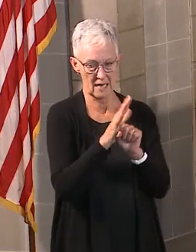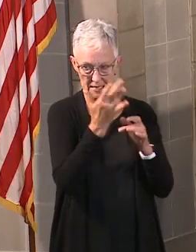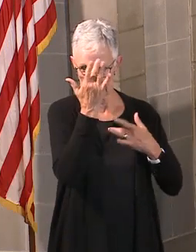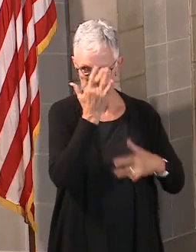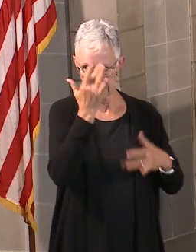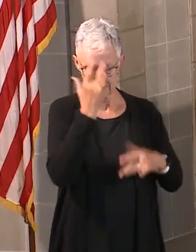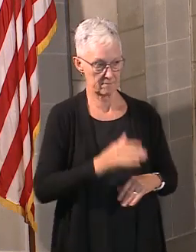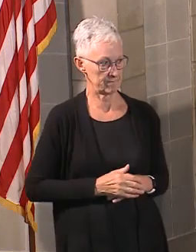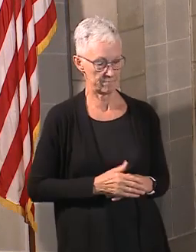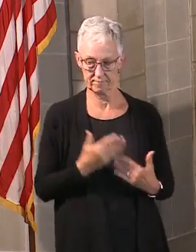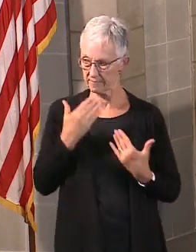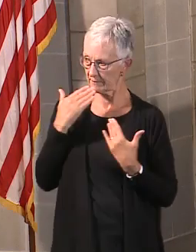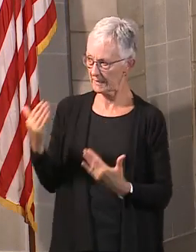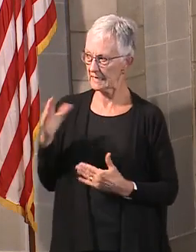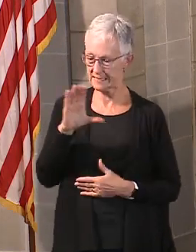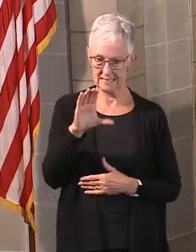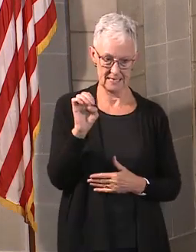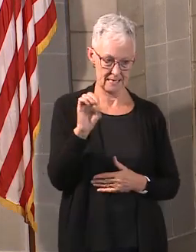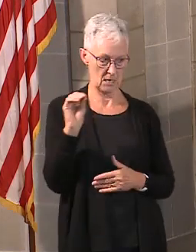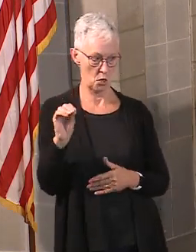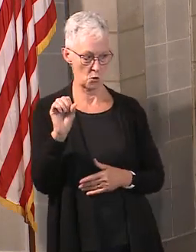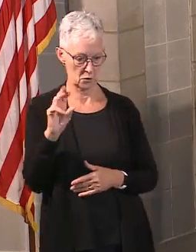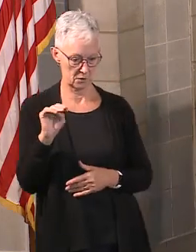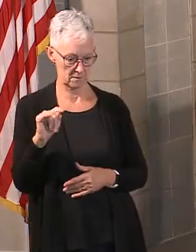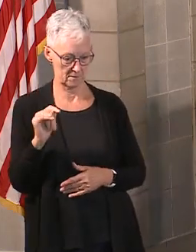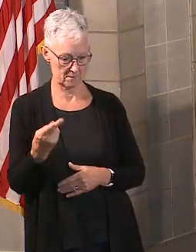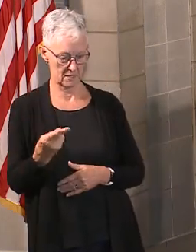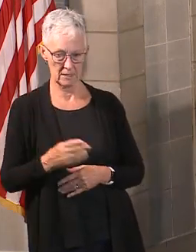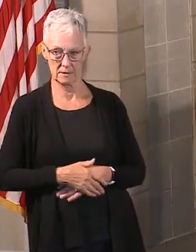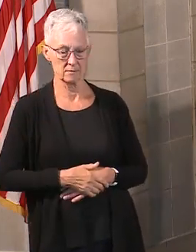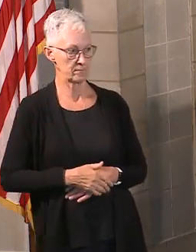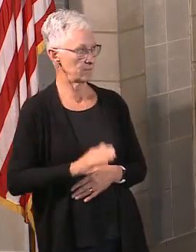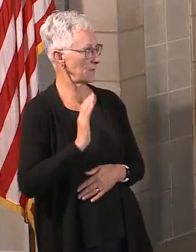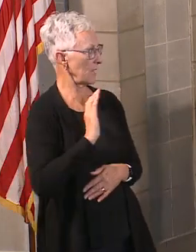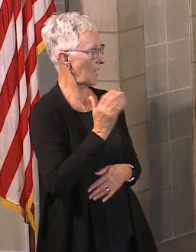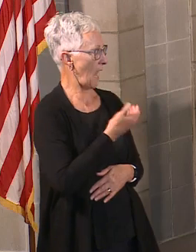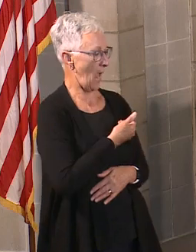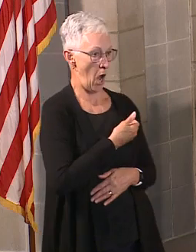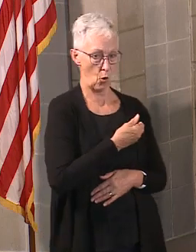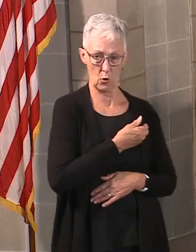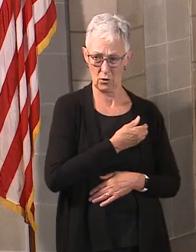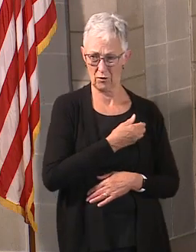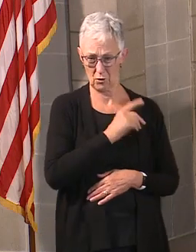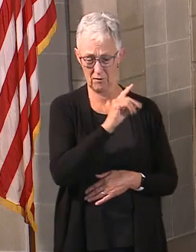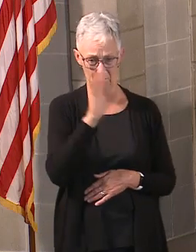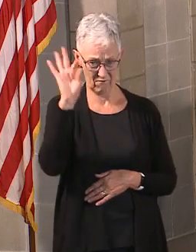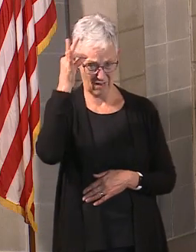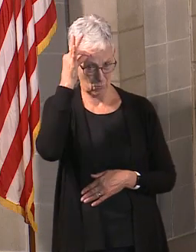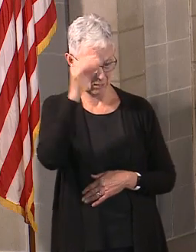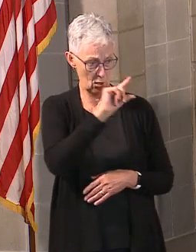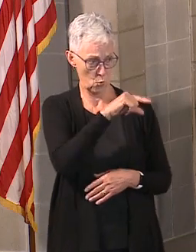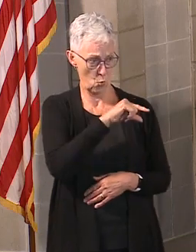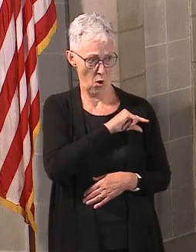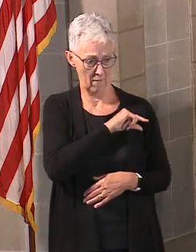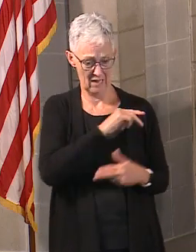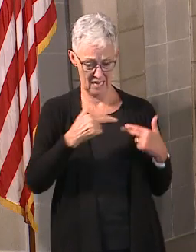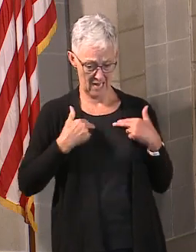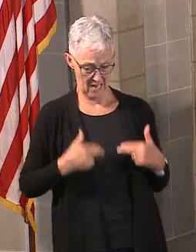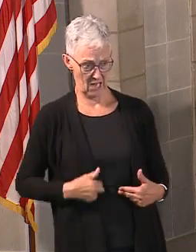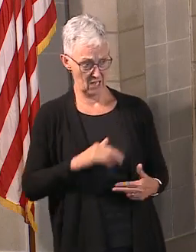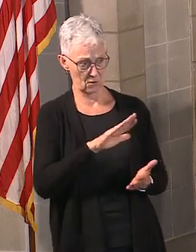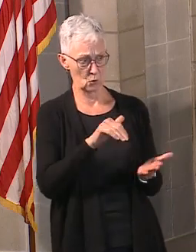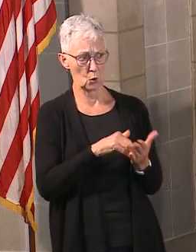Thank you, CEO Smith. And again, our FQHCs, our federally qualified health care centers, do a wonderful job in serving people. So we're very pleased to be able to